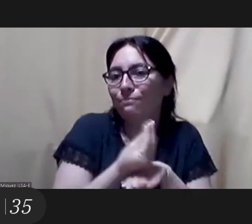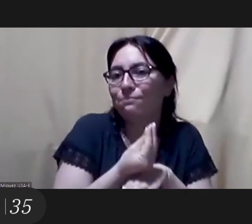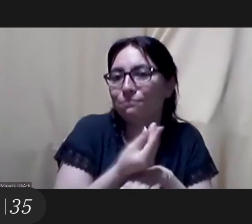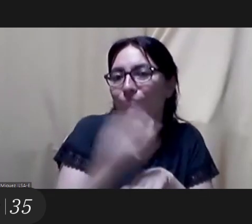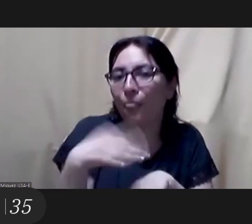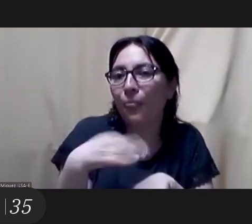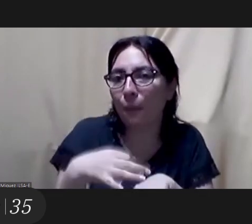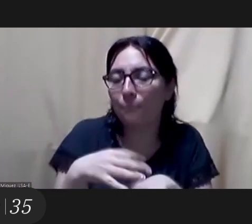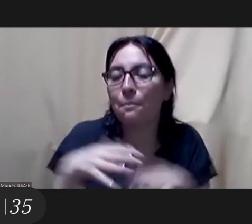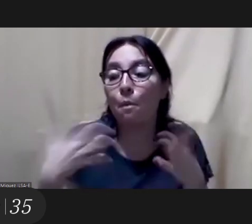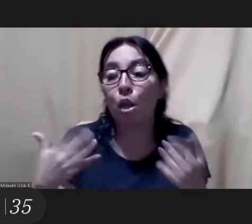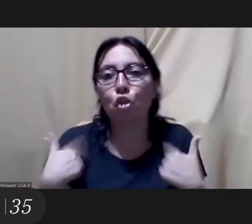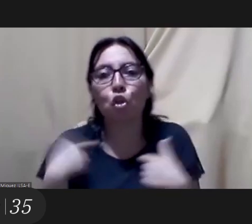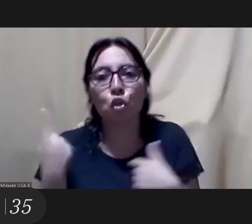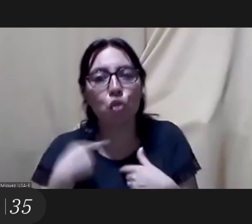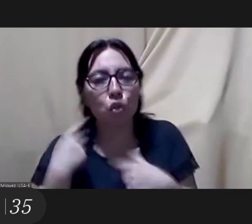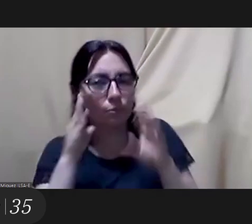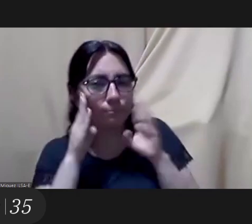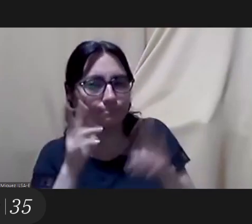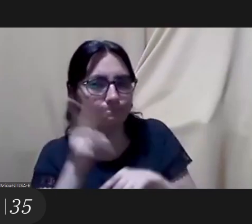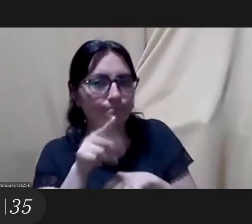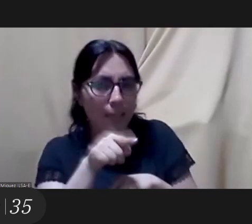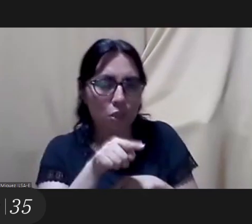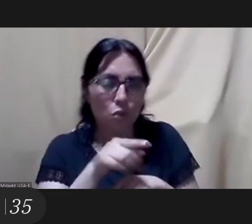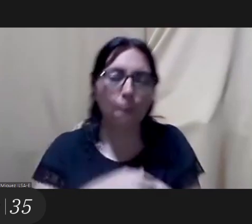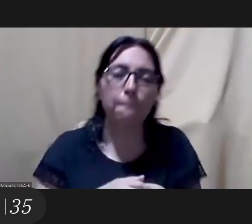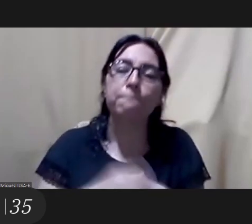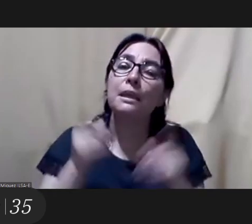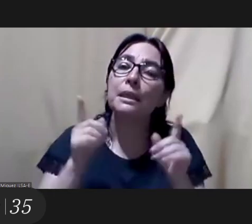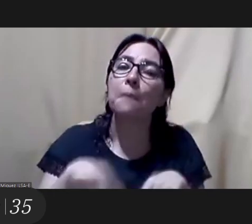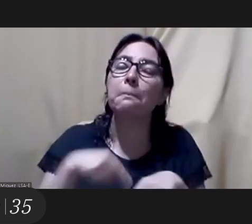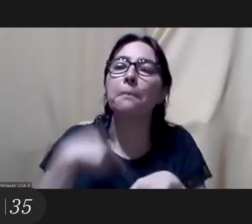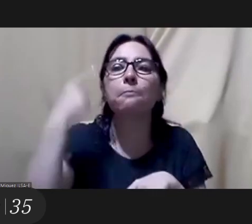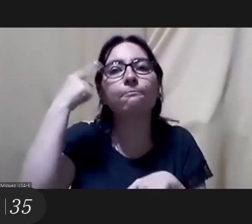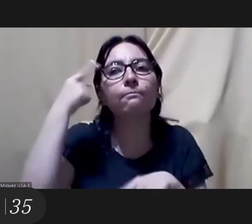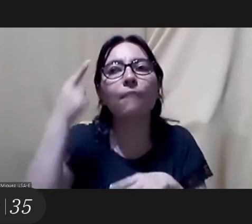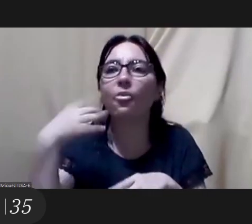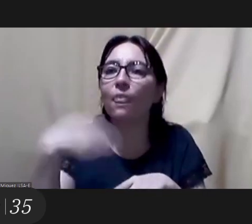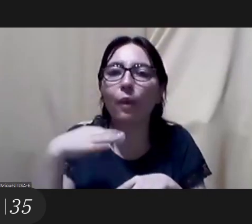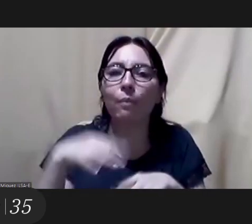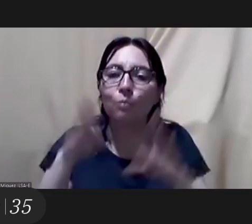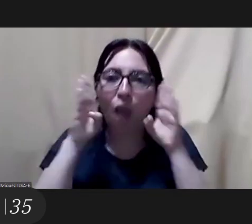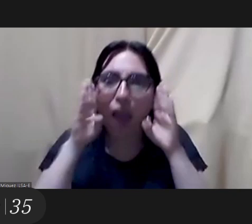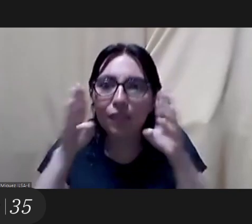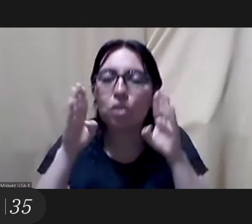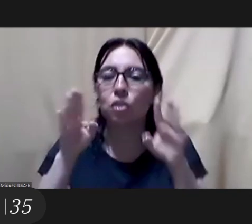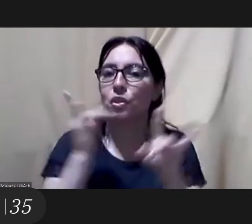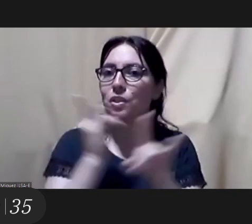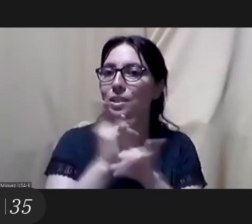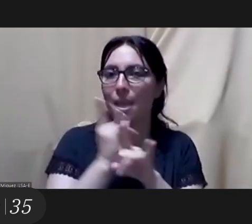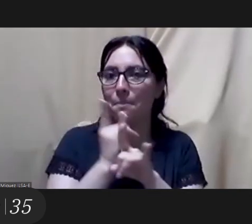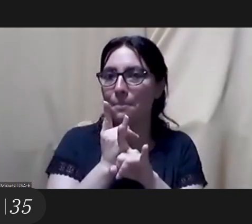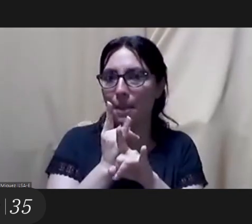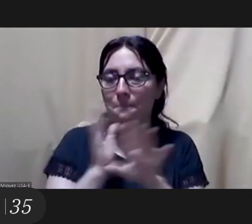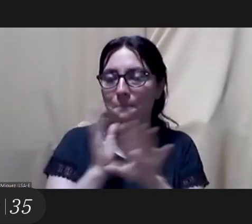with respect to women i think it's also very important to never let down our guard